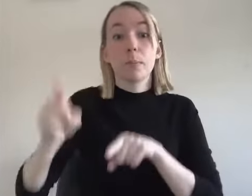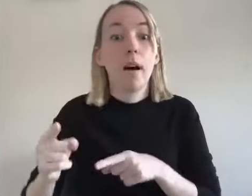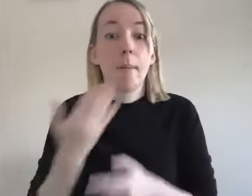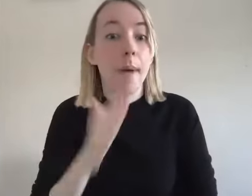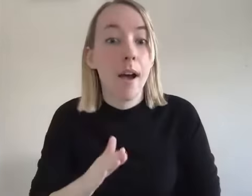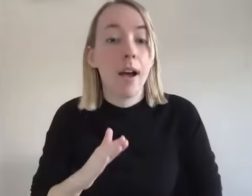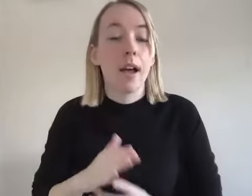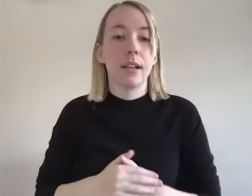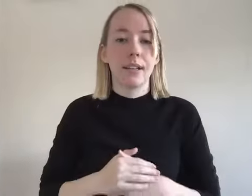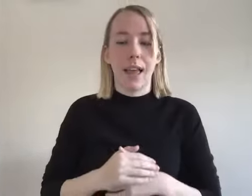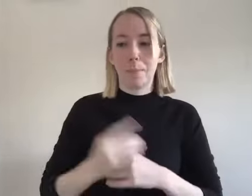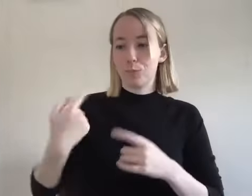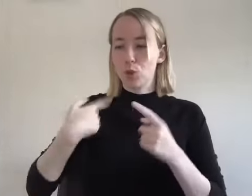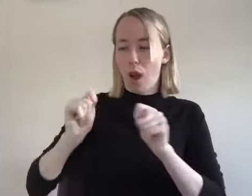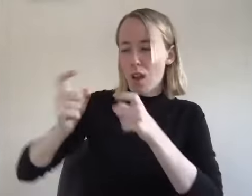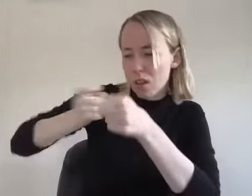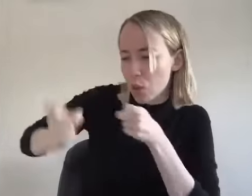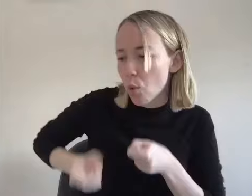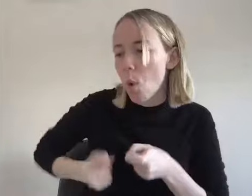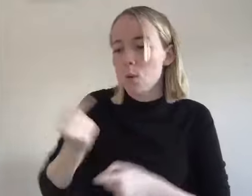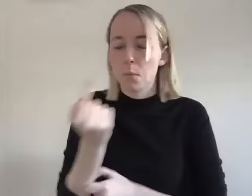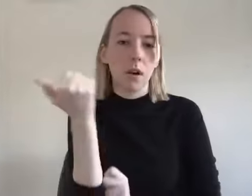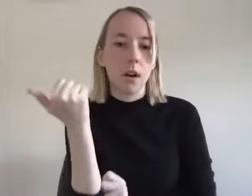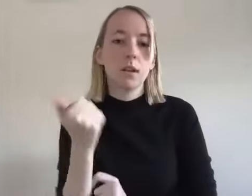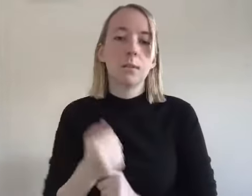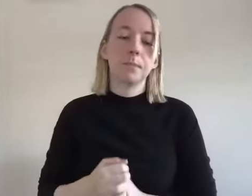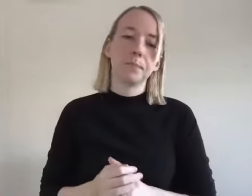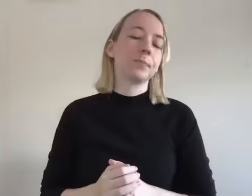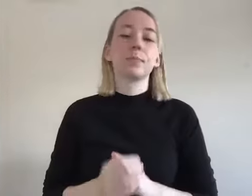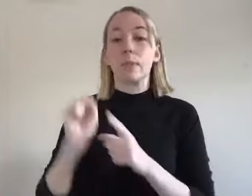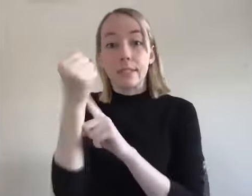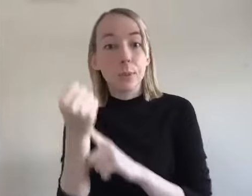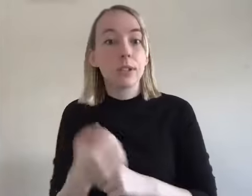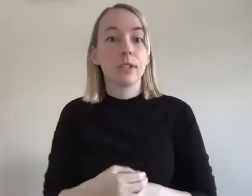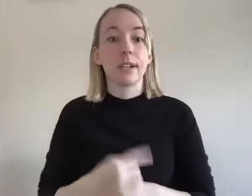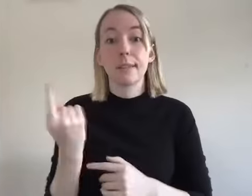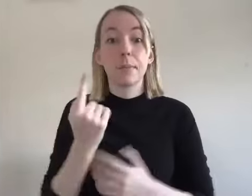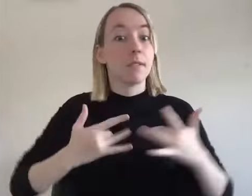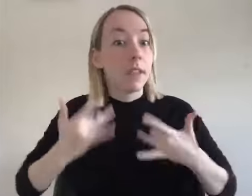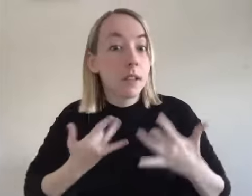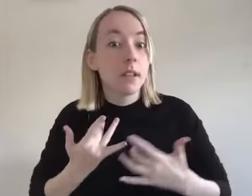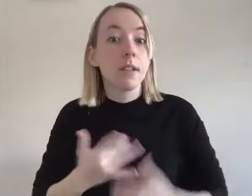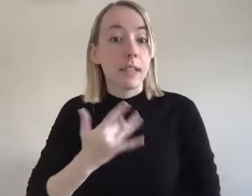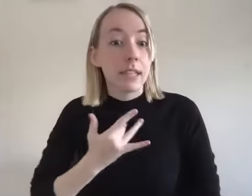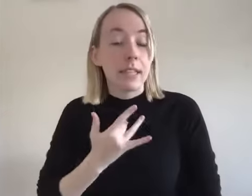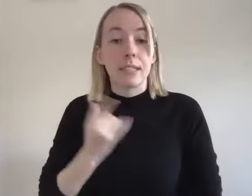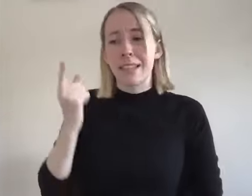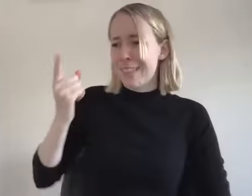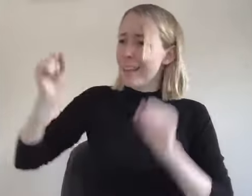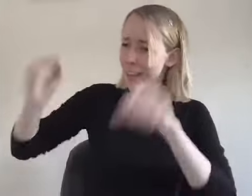um response like that's me like trying to manipulate and control um a situation like someone's feelings that they're